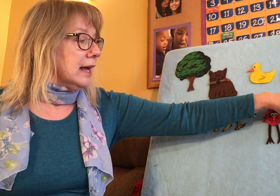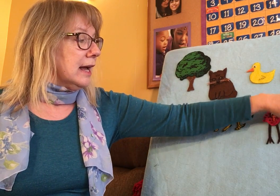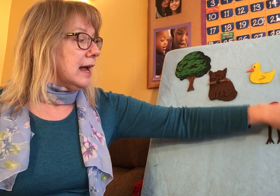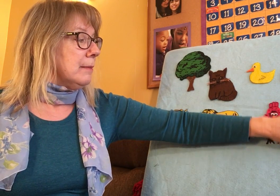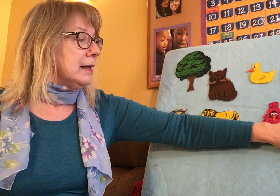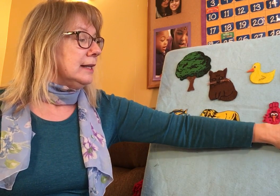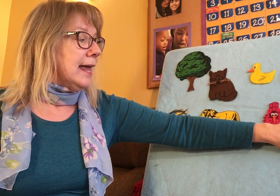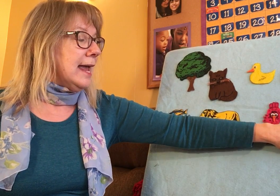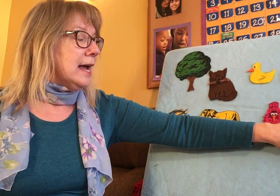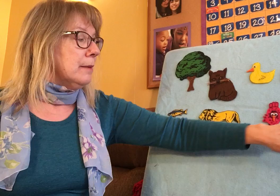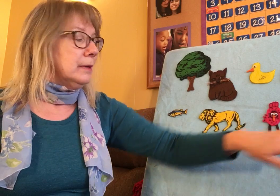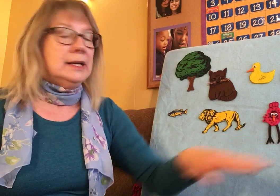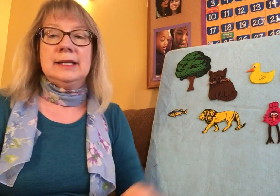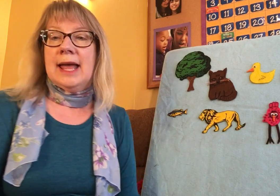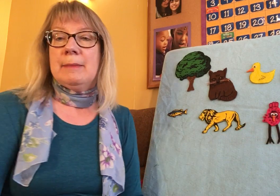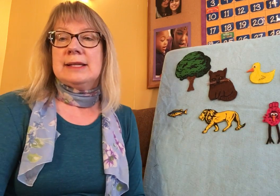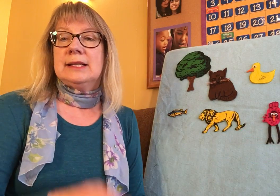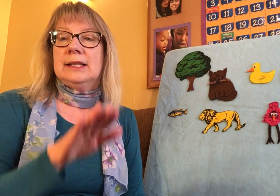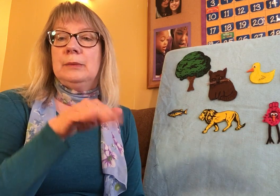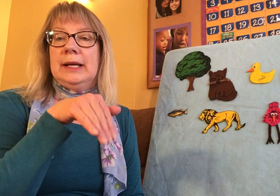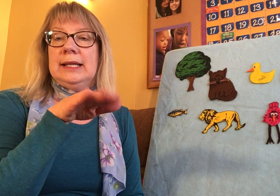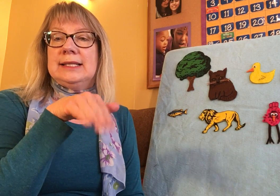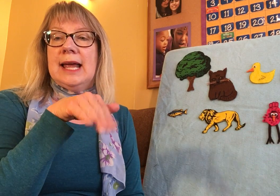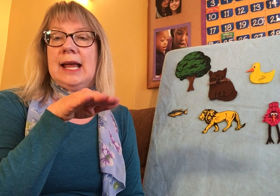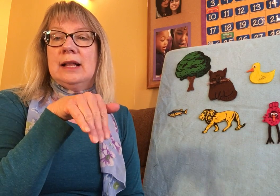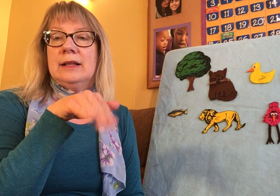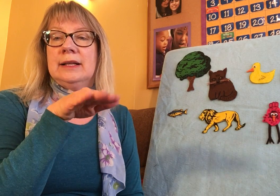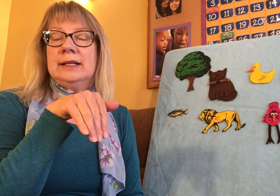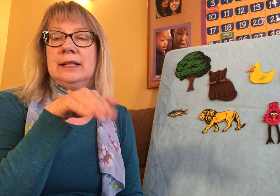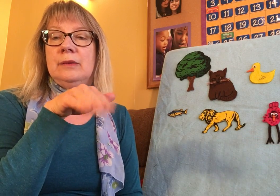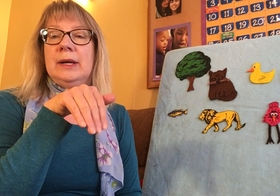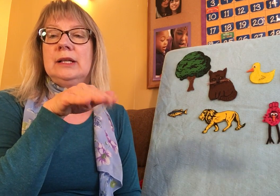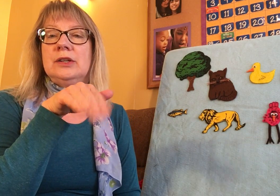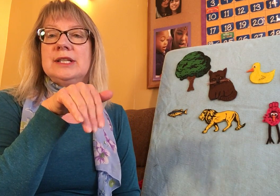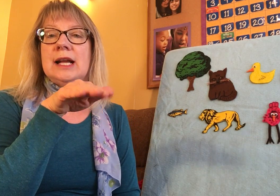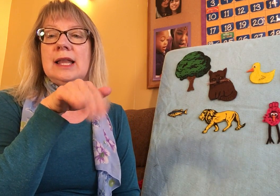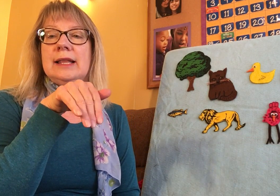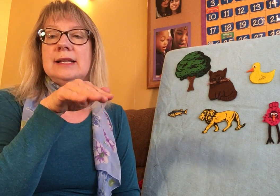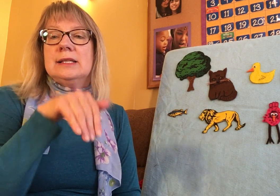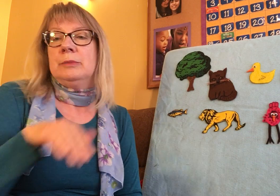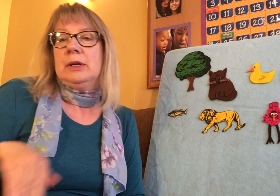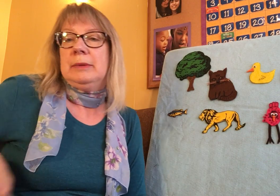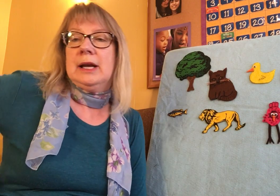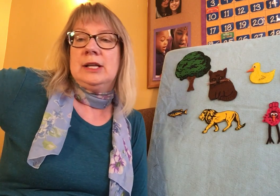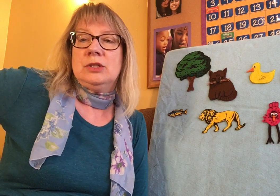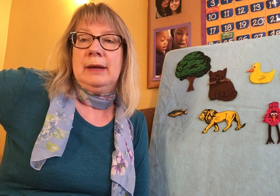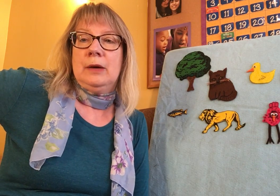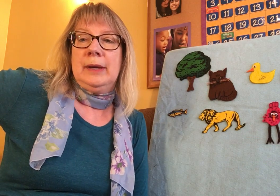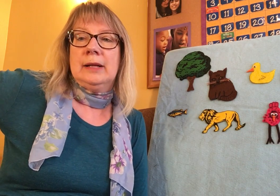How about a lamb? A lamb has a little wiggly tail. Wiggle your tail like this and put it behind you. Make it wiggle.